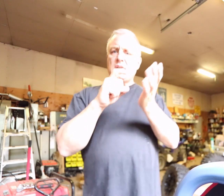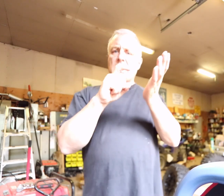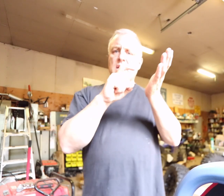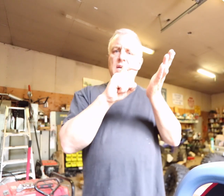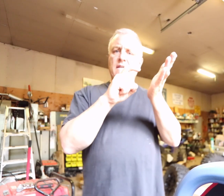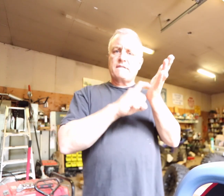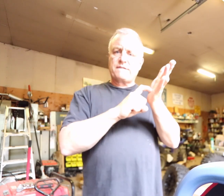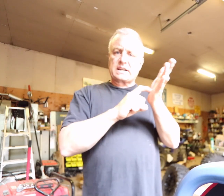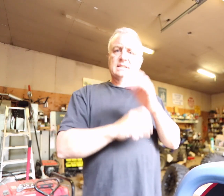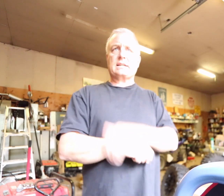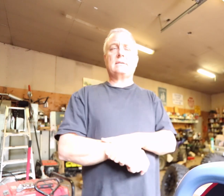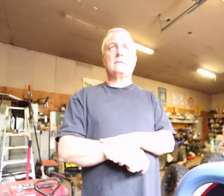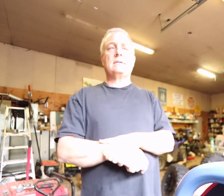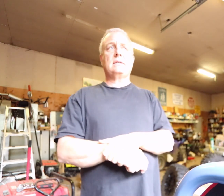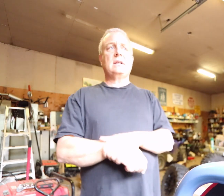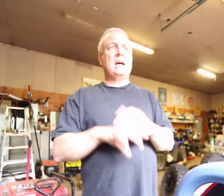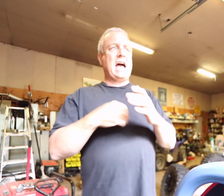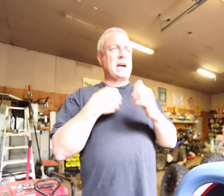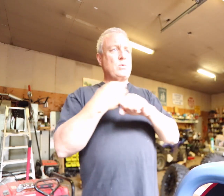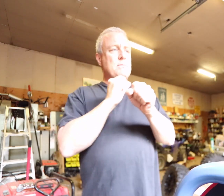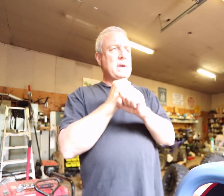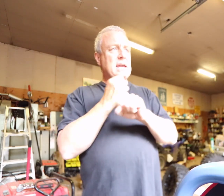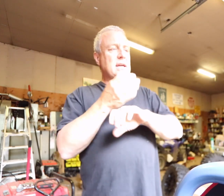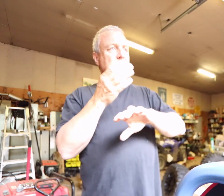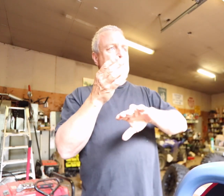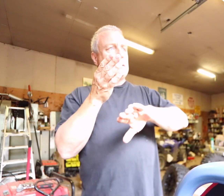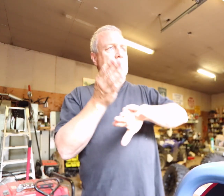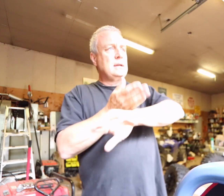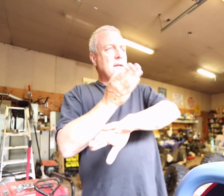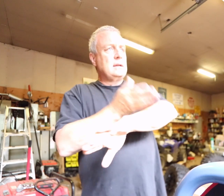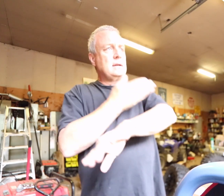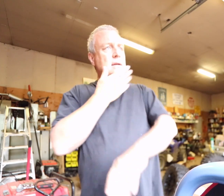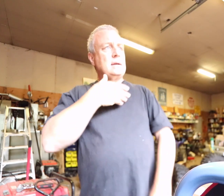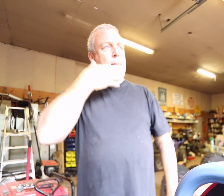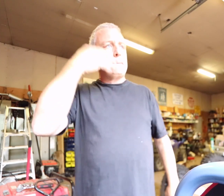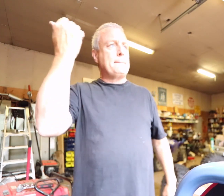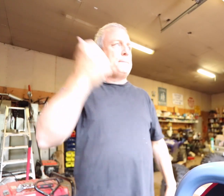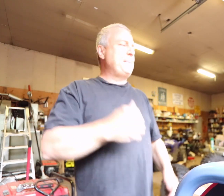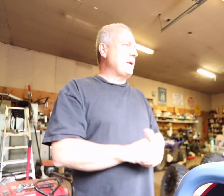fix it? How do we make it better?